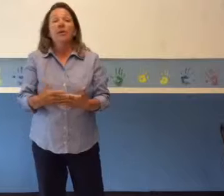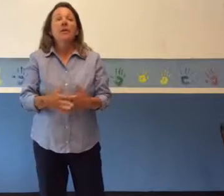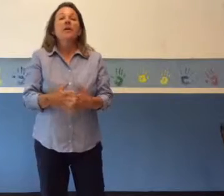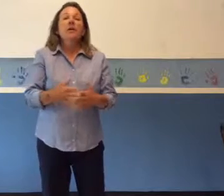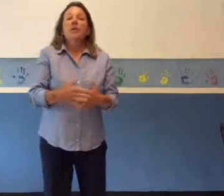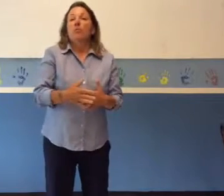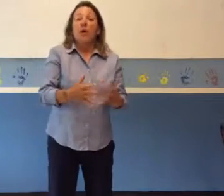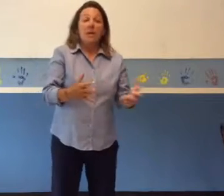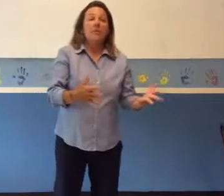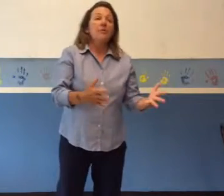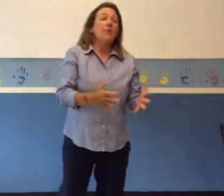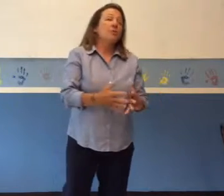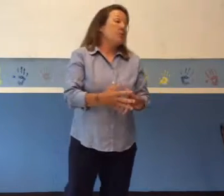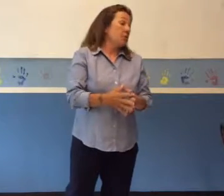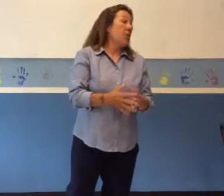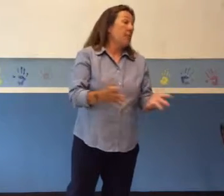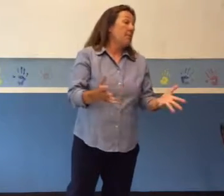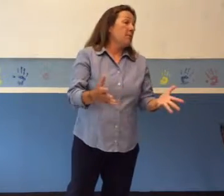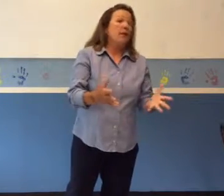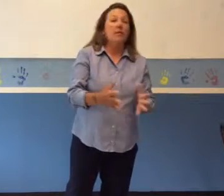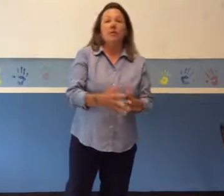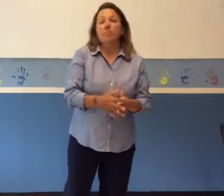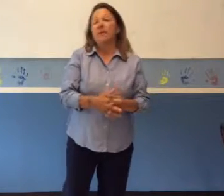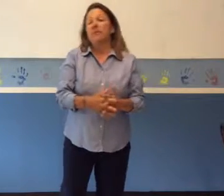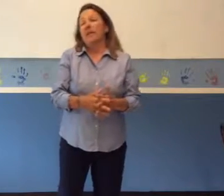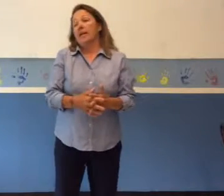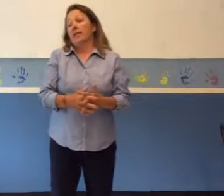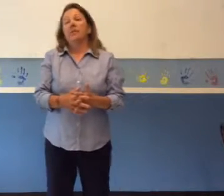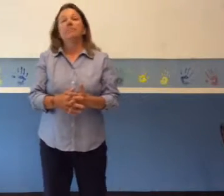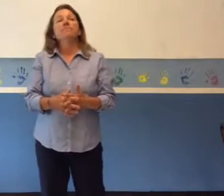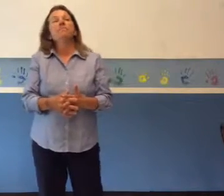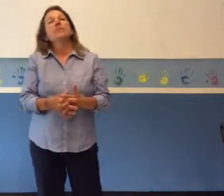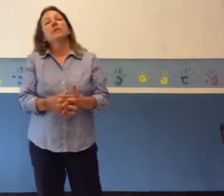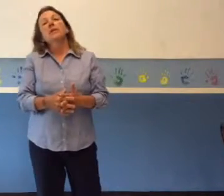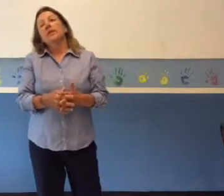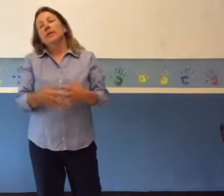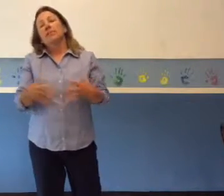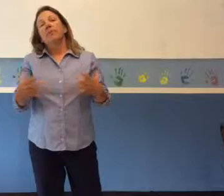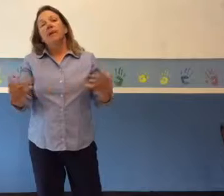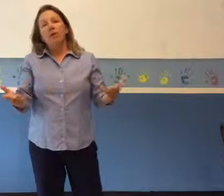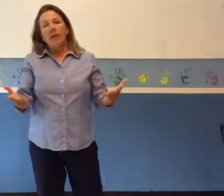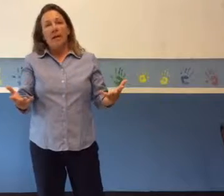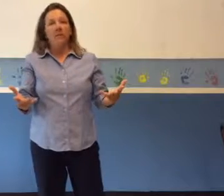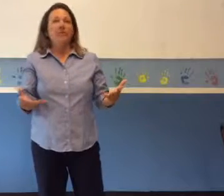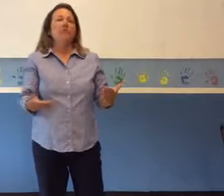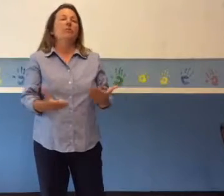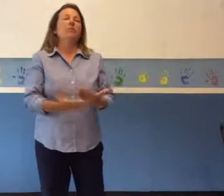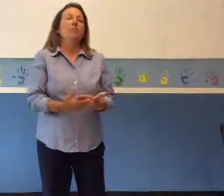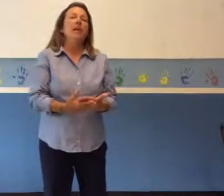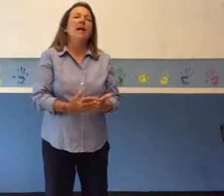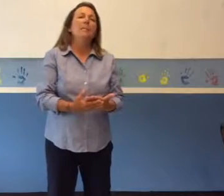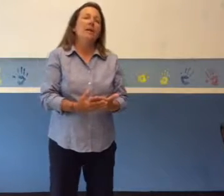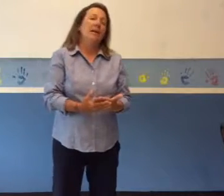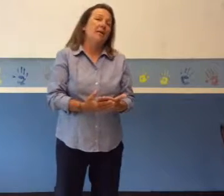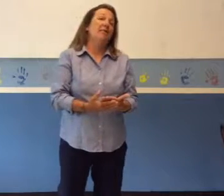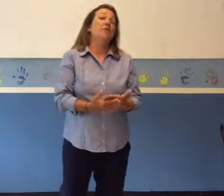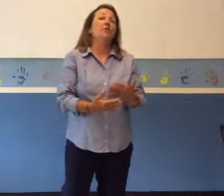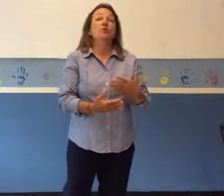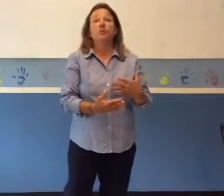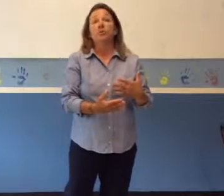while other teachers are kept at the regular pay standard. Now, depending on how the system is applied, it may allow teachers to